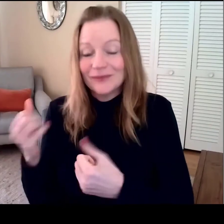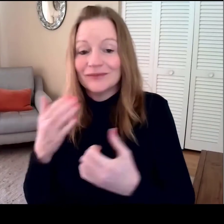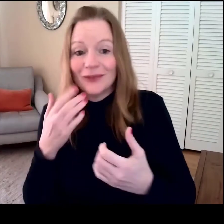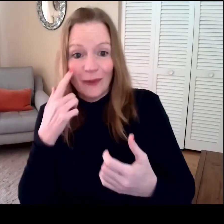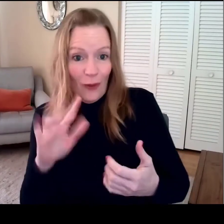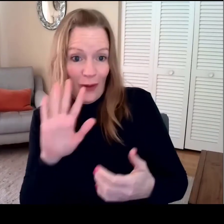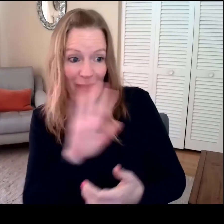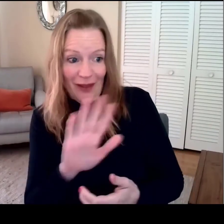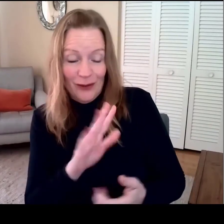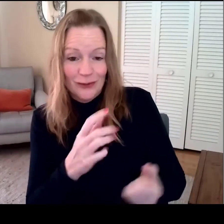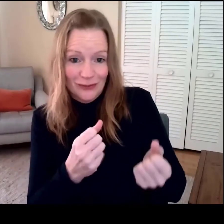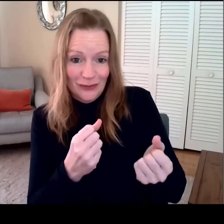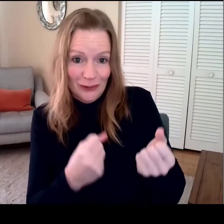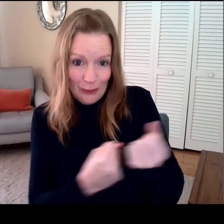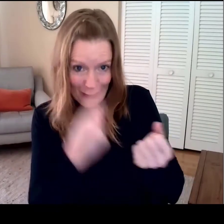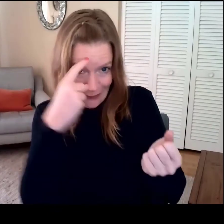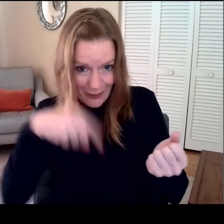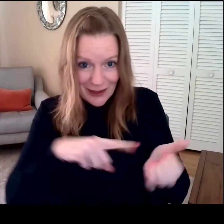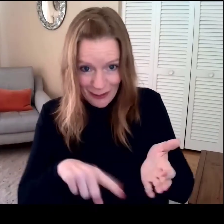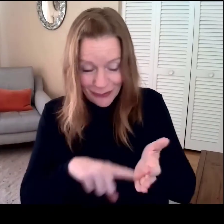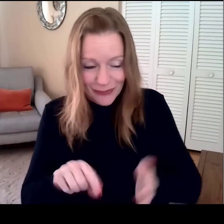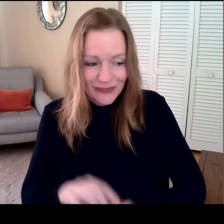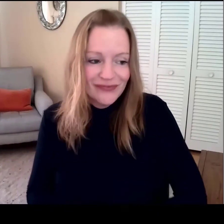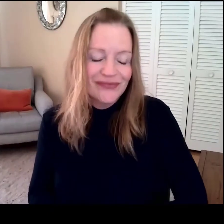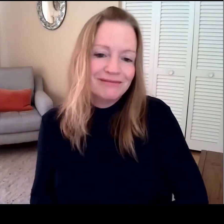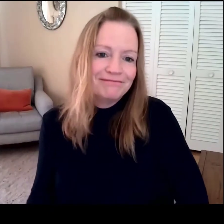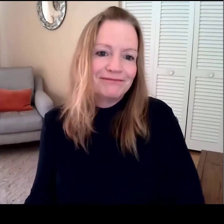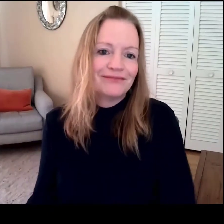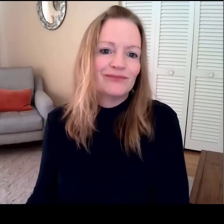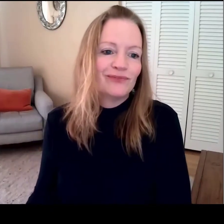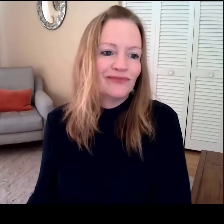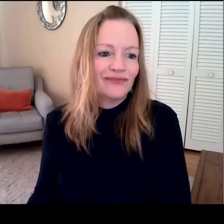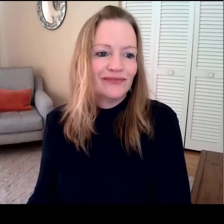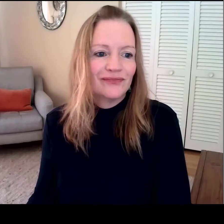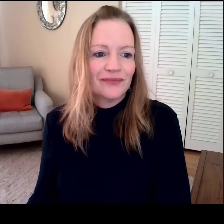and the National Institutes of Health for supporting this research.